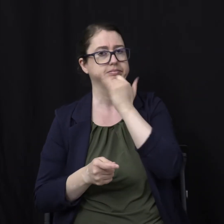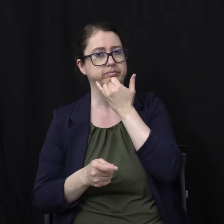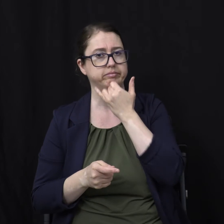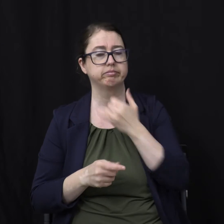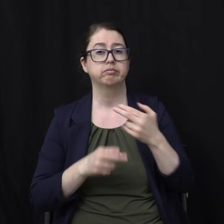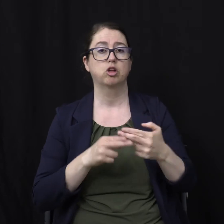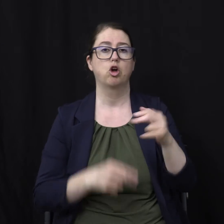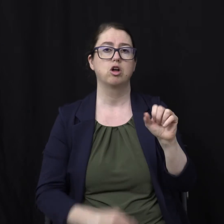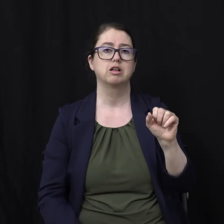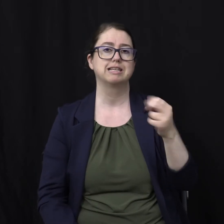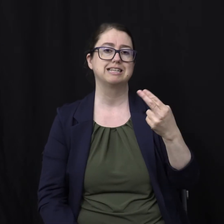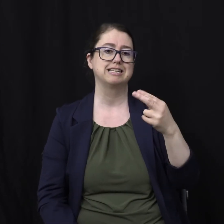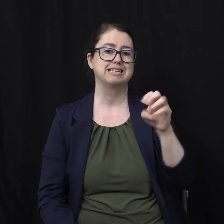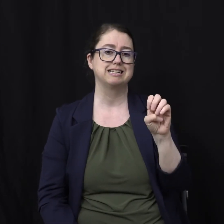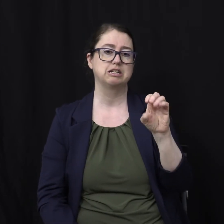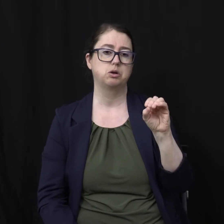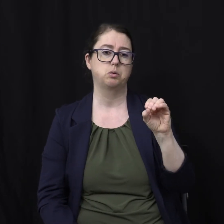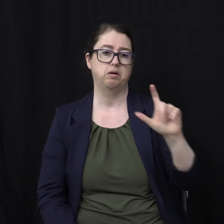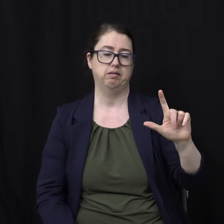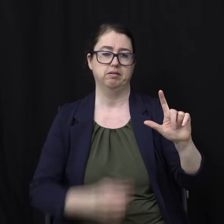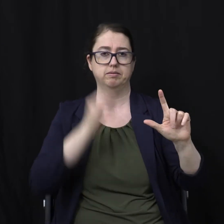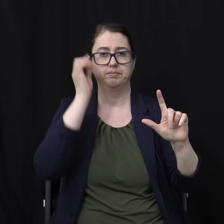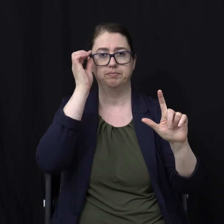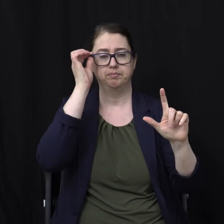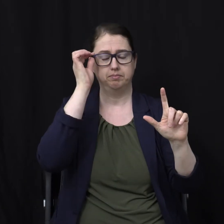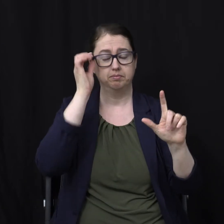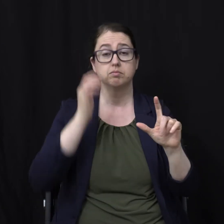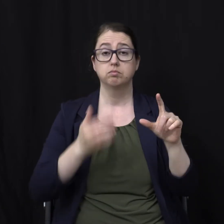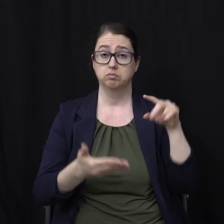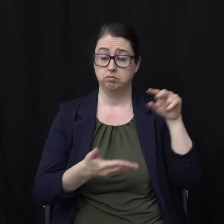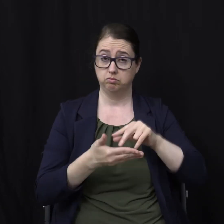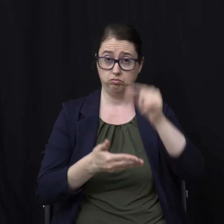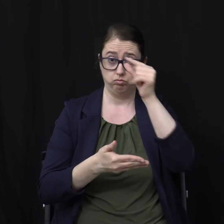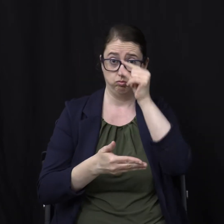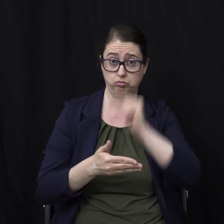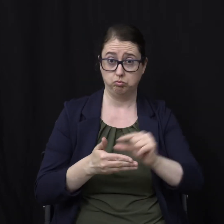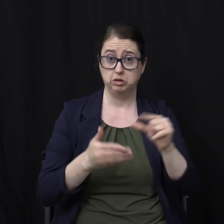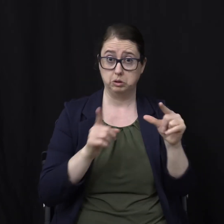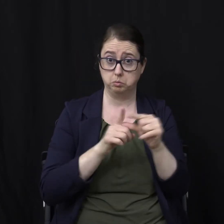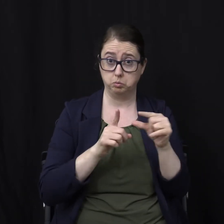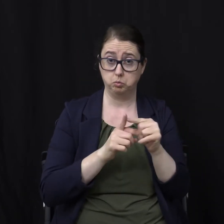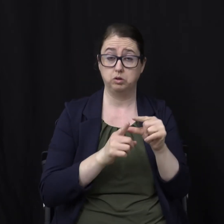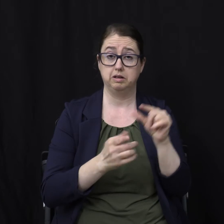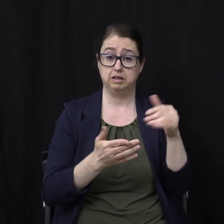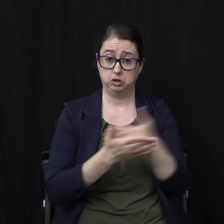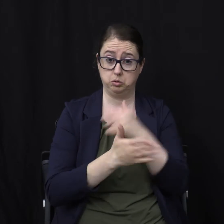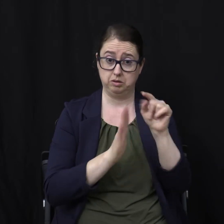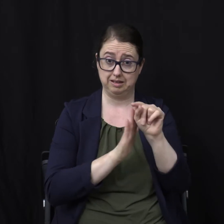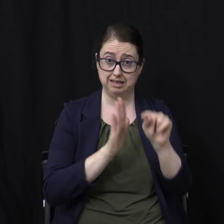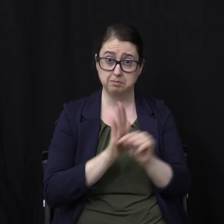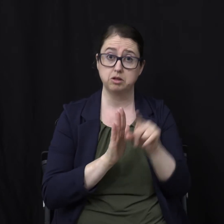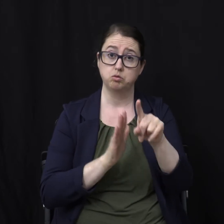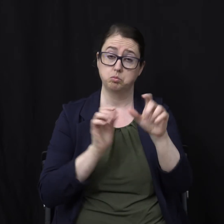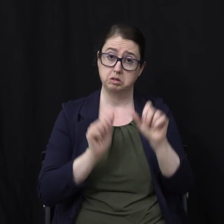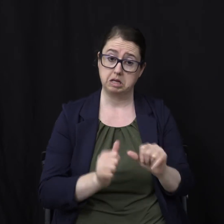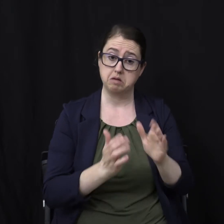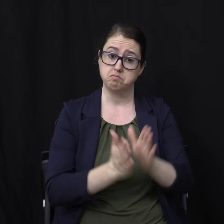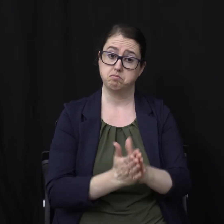is called sheol Sheol Now you can get out And then the Greek version of it In the New Testament is Hades You can get out of concordance I hope you